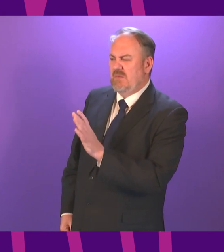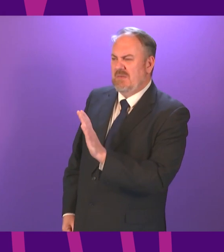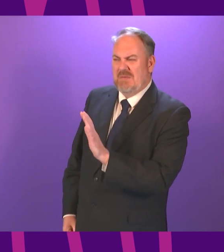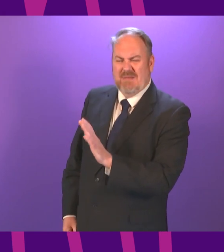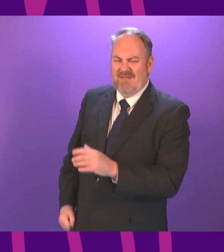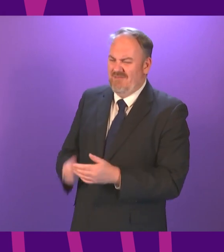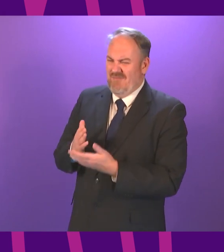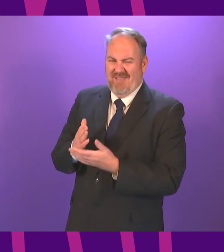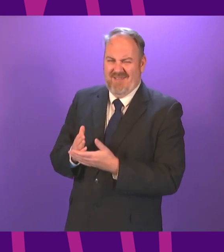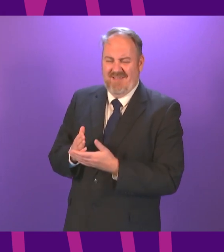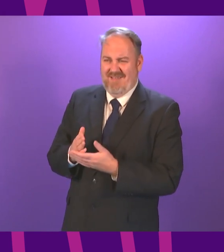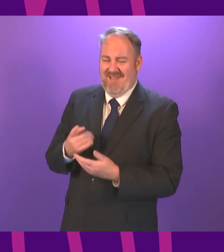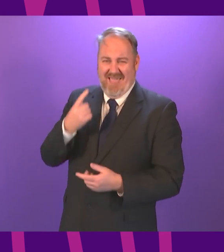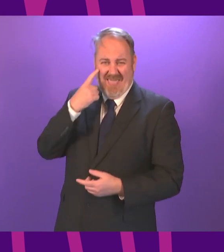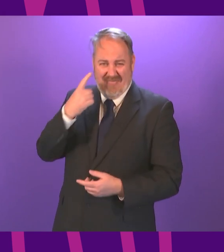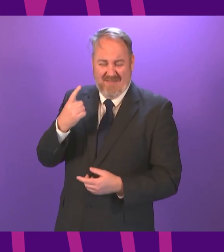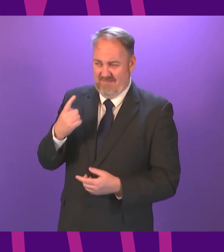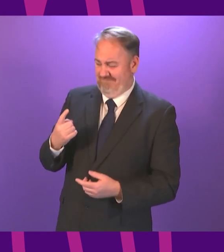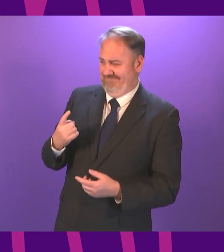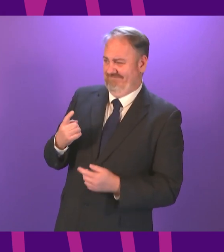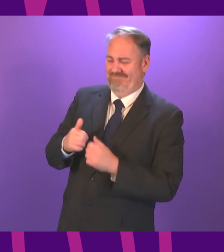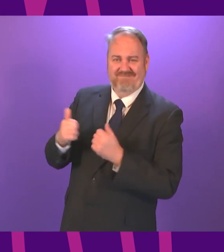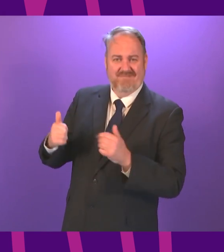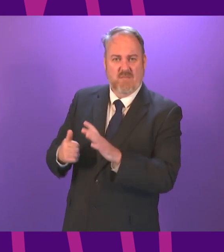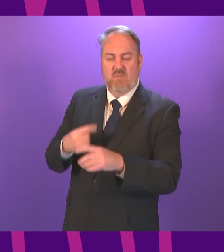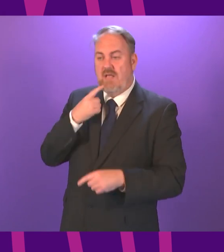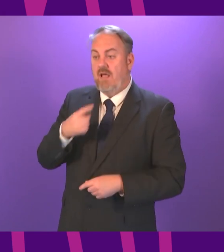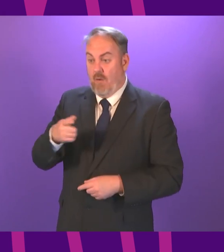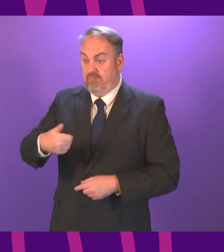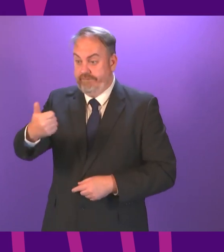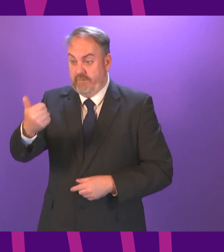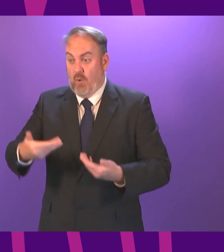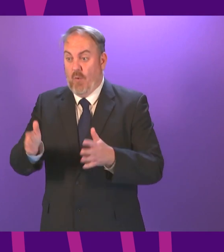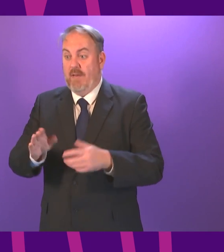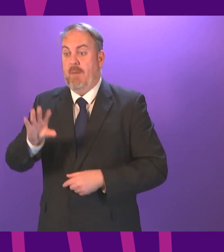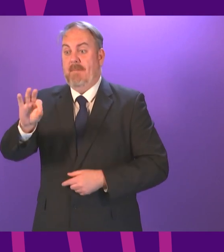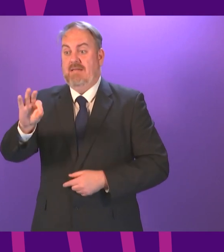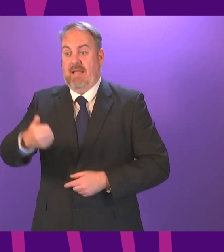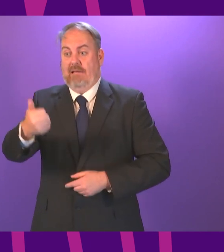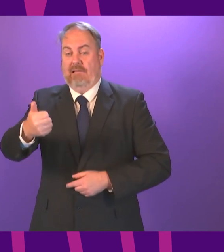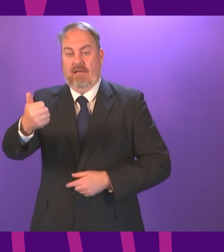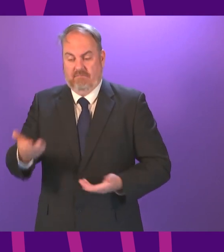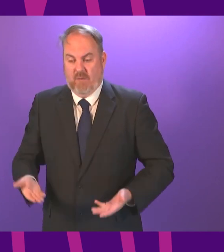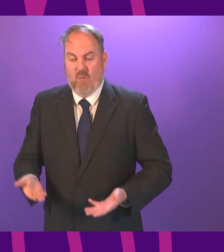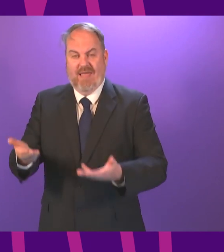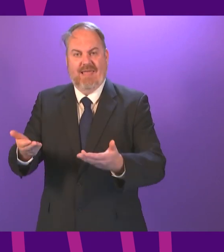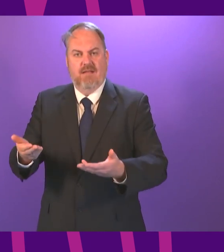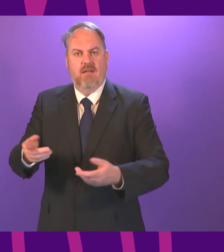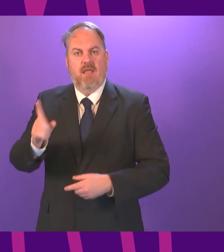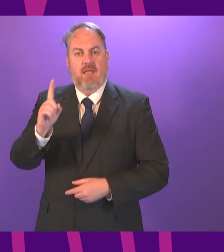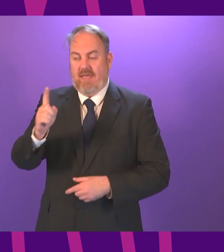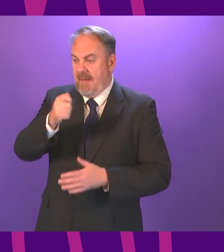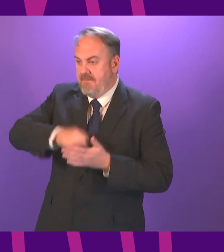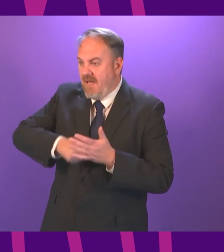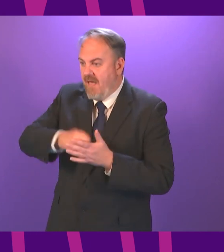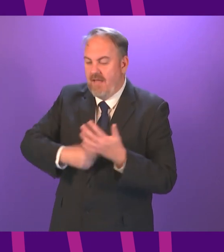unfair to tell a city that you can open up for Monday. People make the plans for that opening up. They buy the